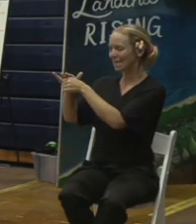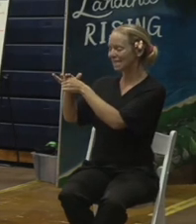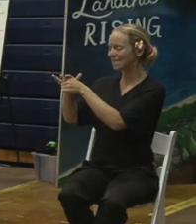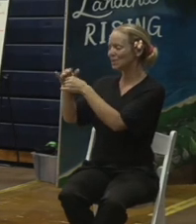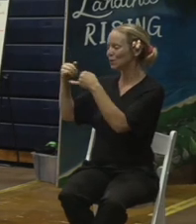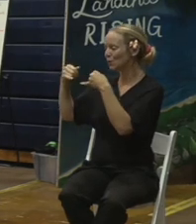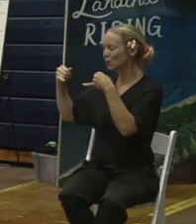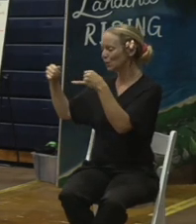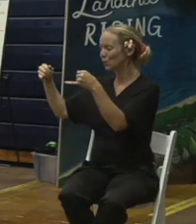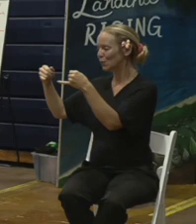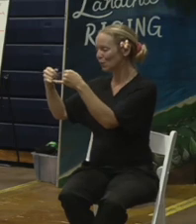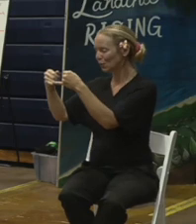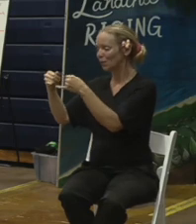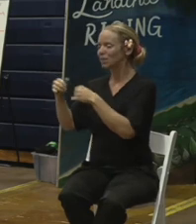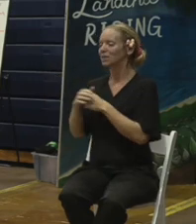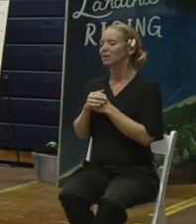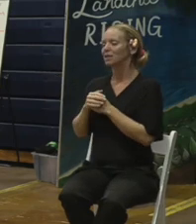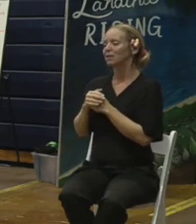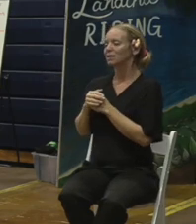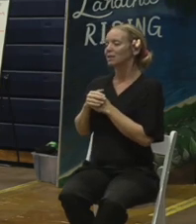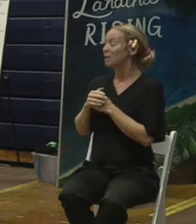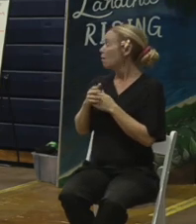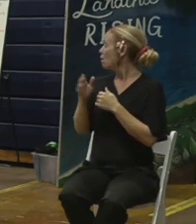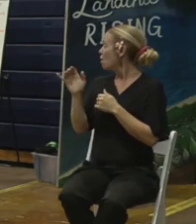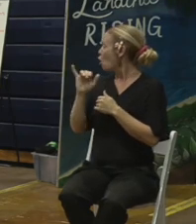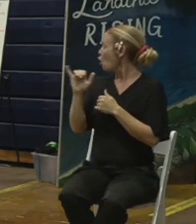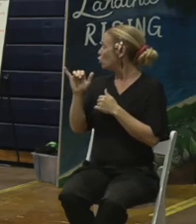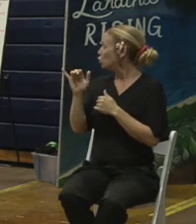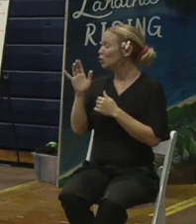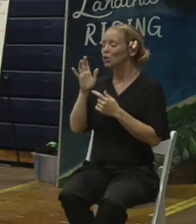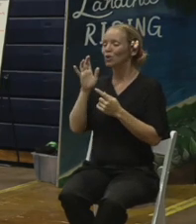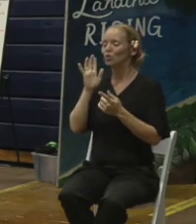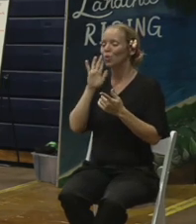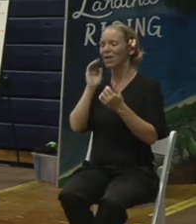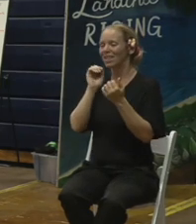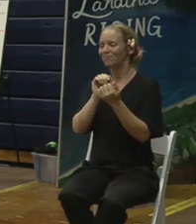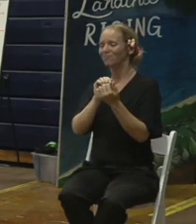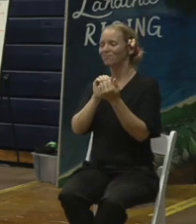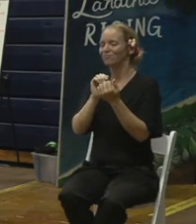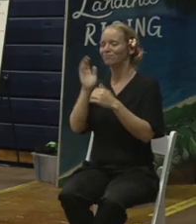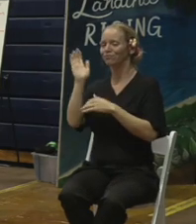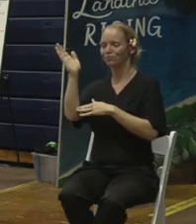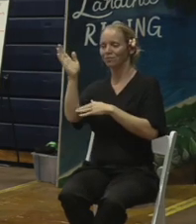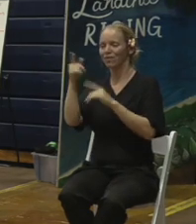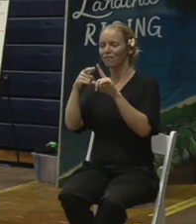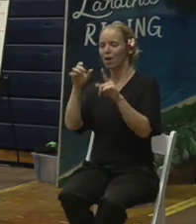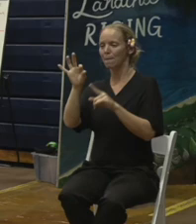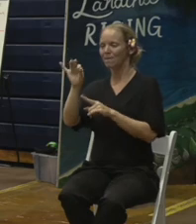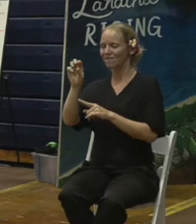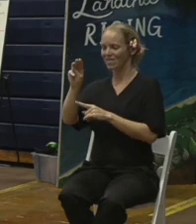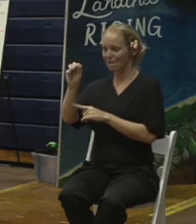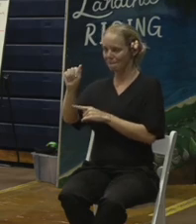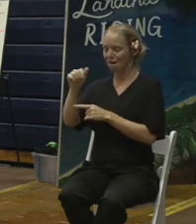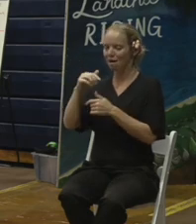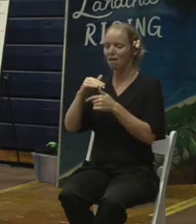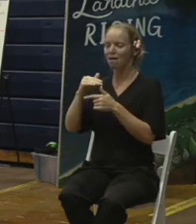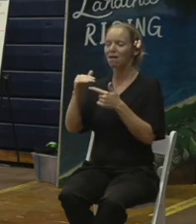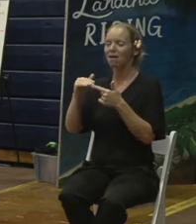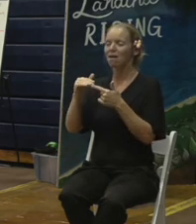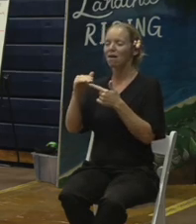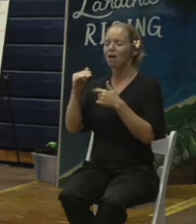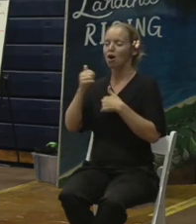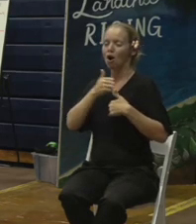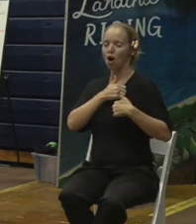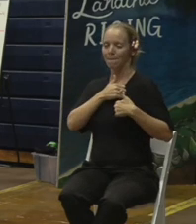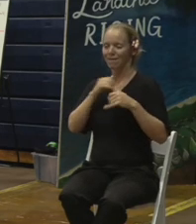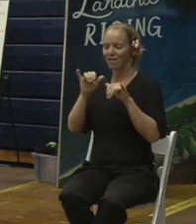FEMA, from the Federal Emergency Management Agency tonight, Army Corps of Engineers, as well as the County of Maui, to